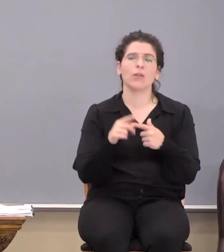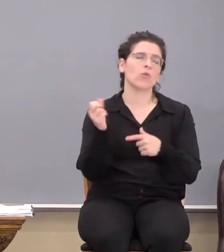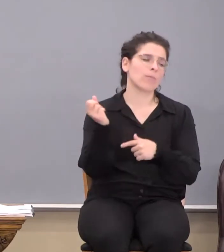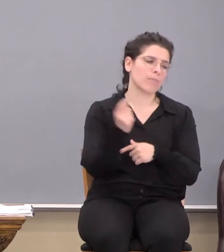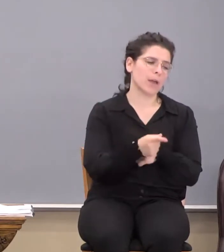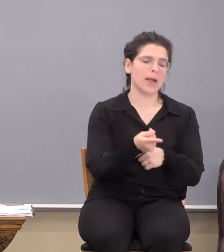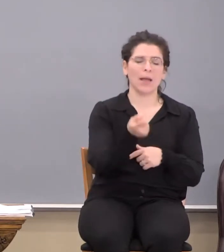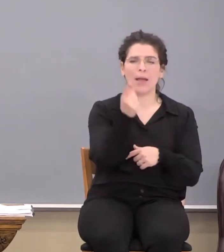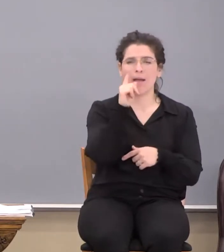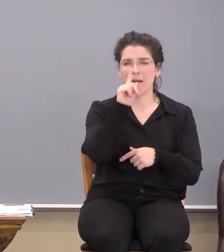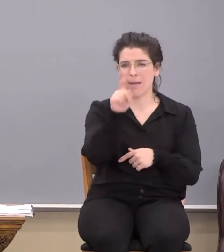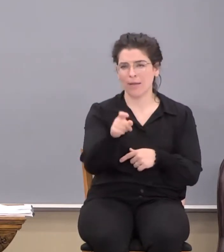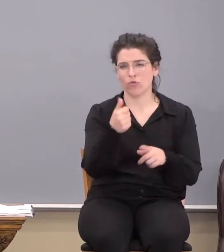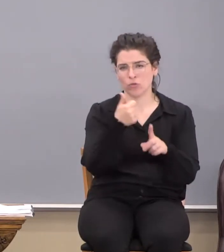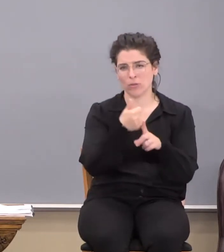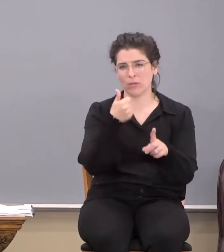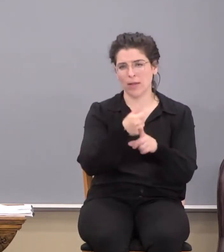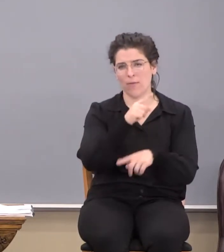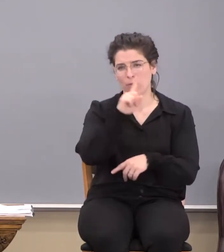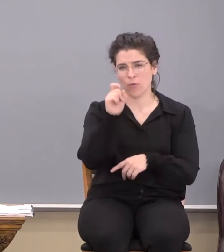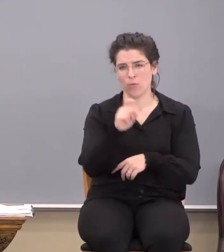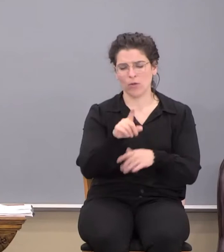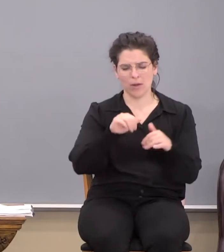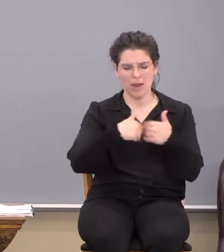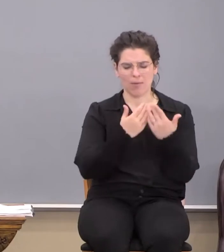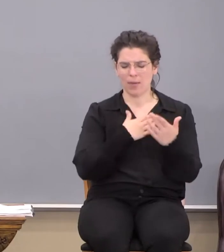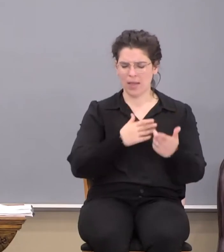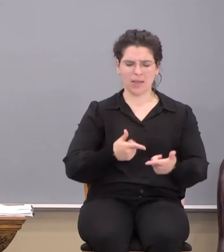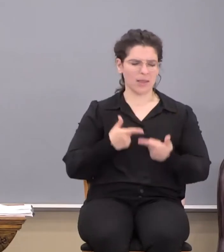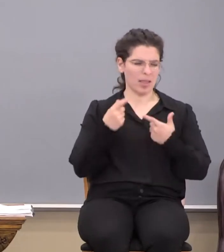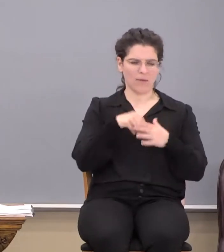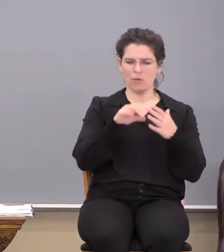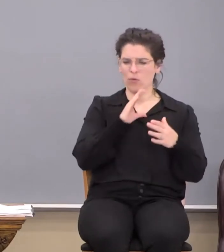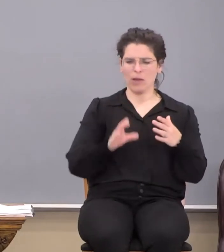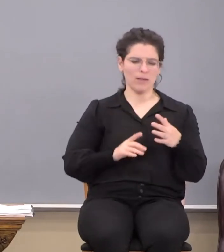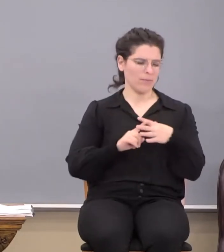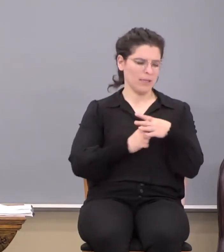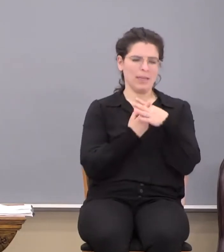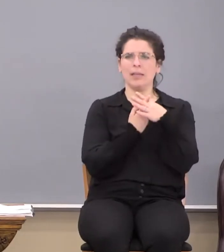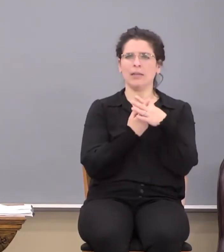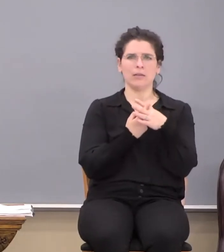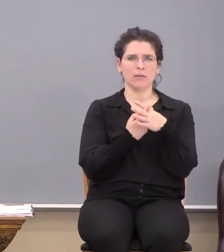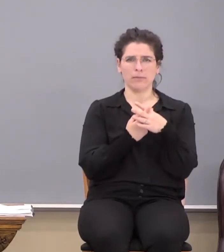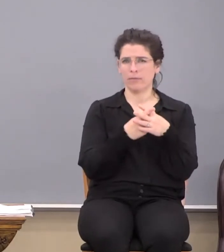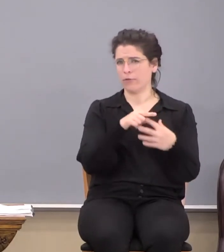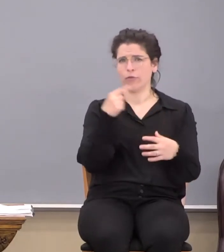and ask yourself the question, how did my life in Christ begin in the first place?